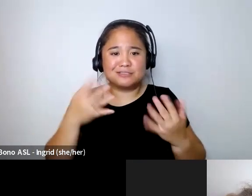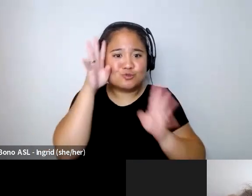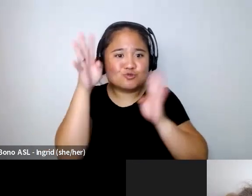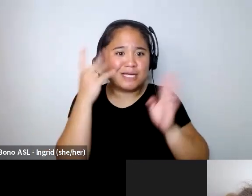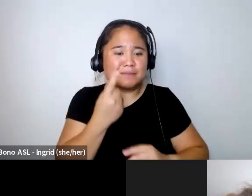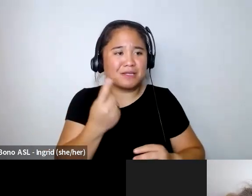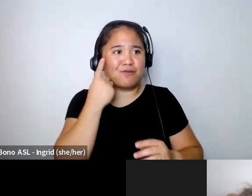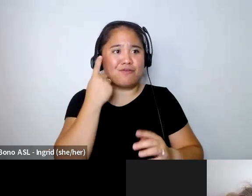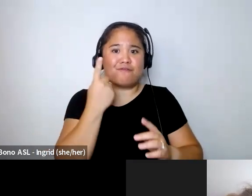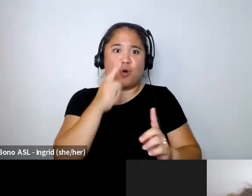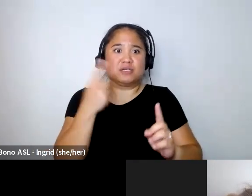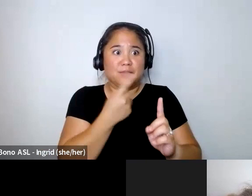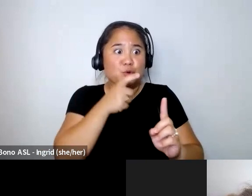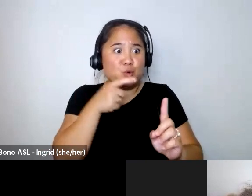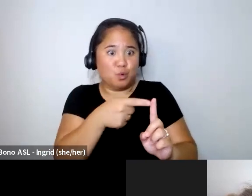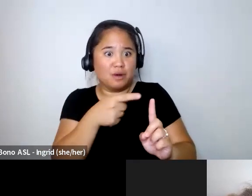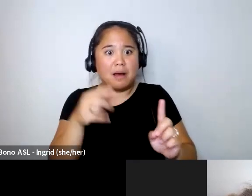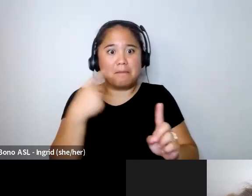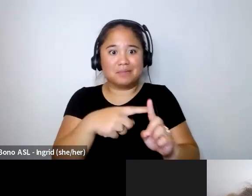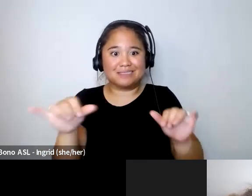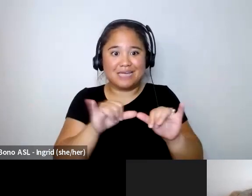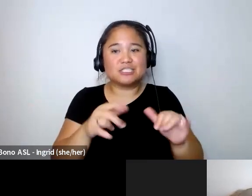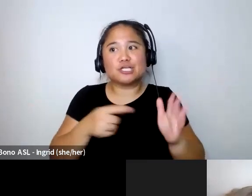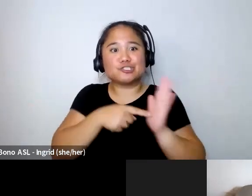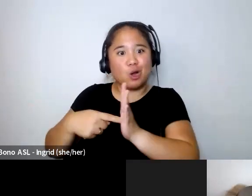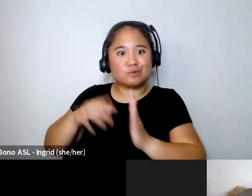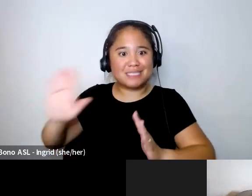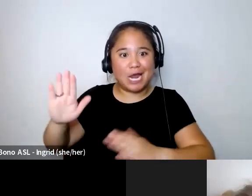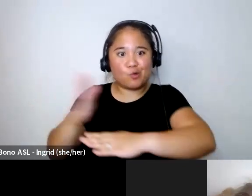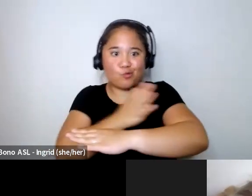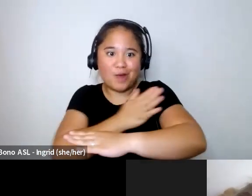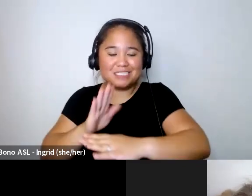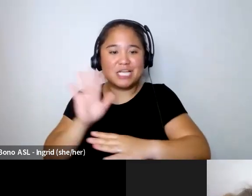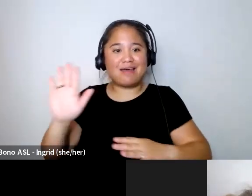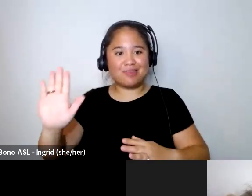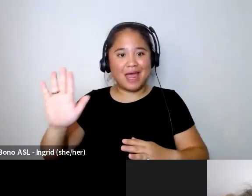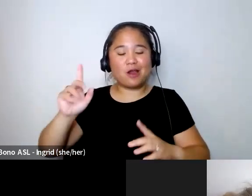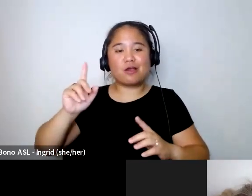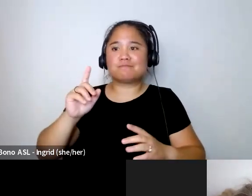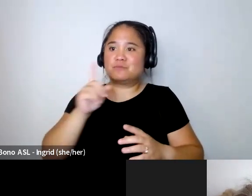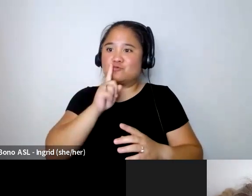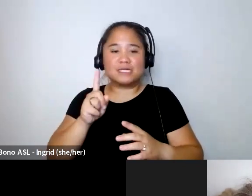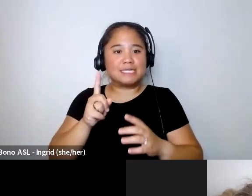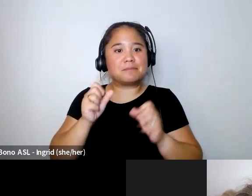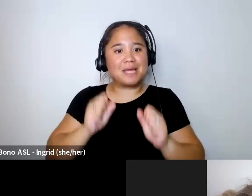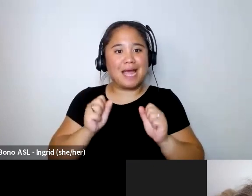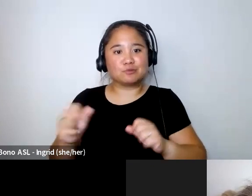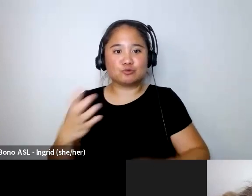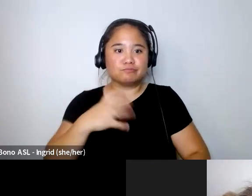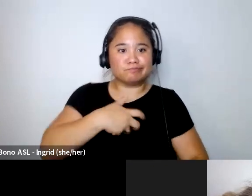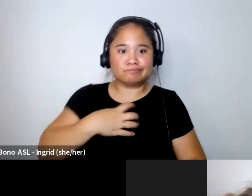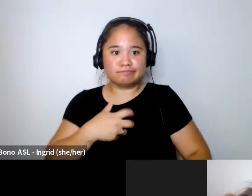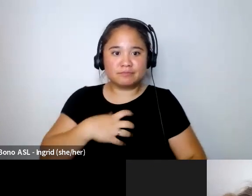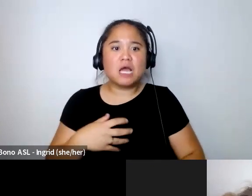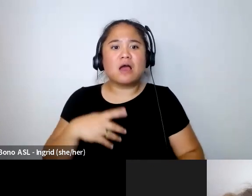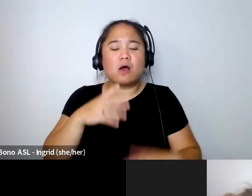someone plus size because then it shows their range it shows their you know versatility and that they are open to designing for anyone